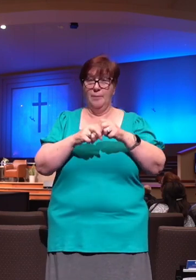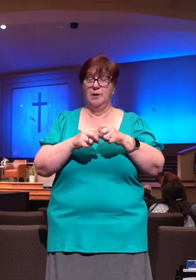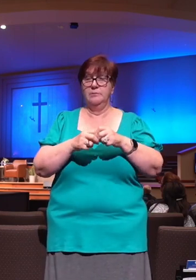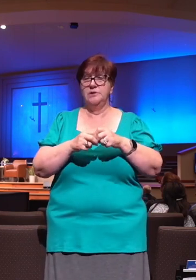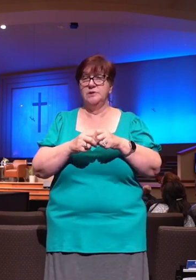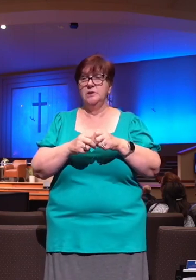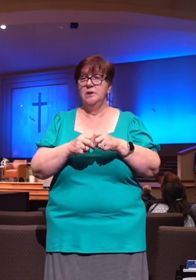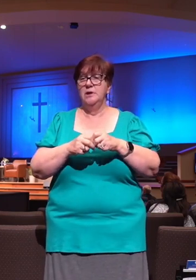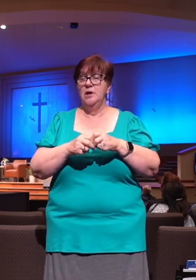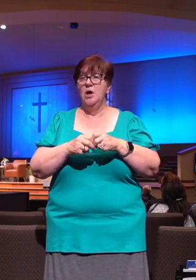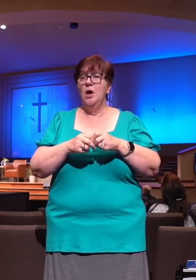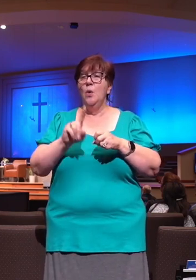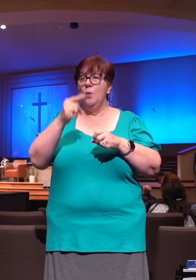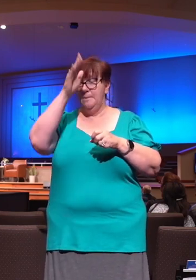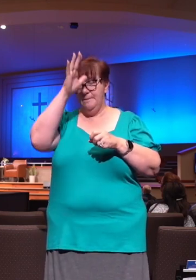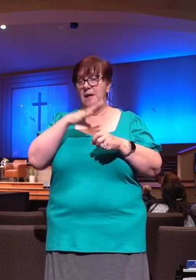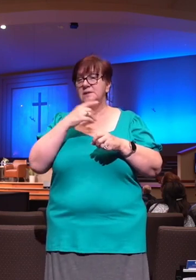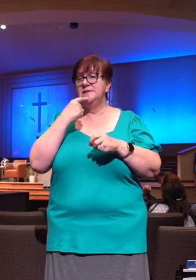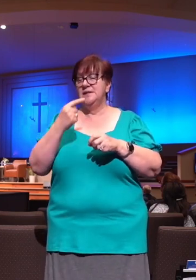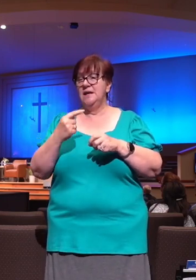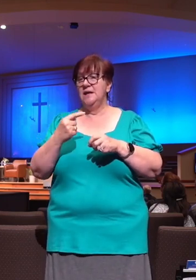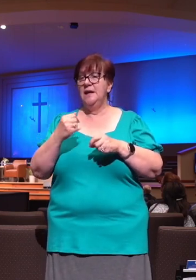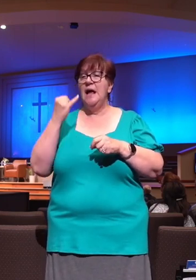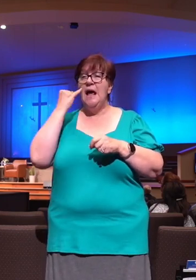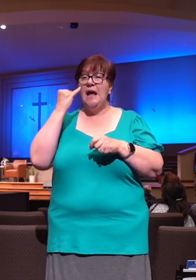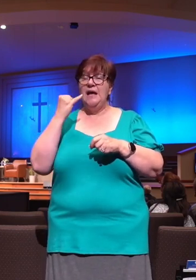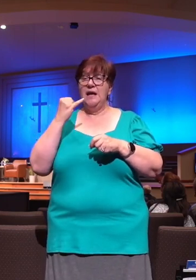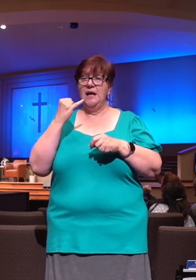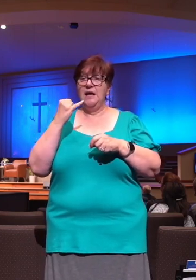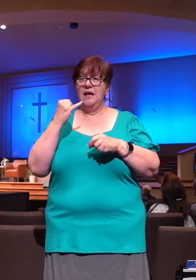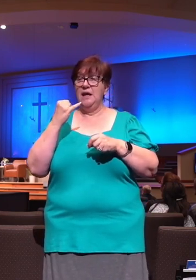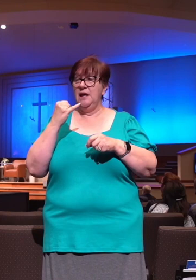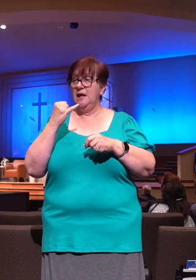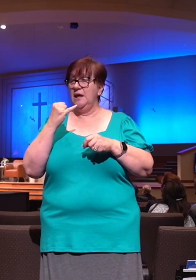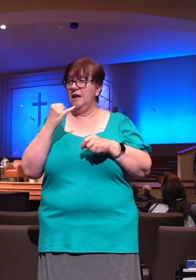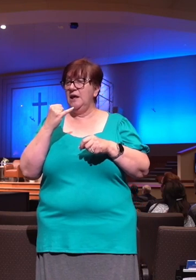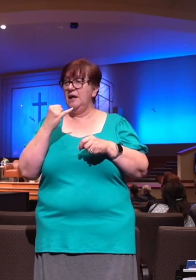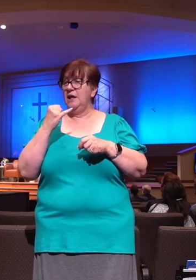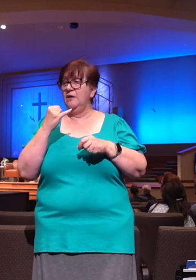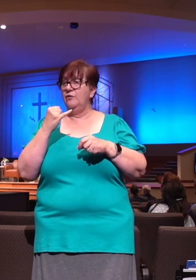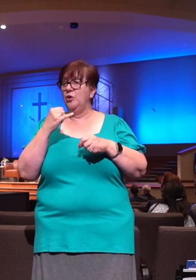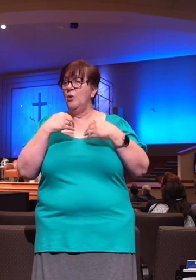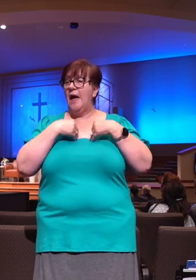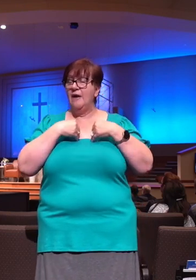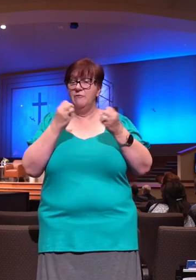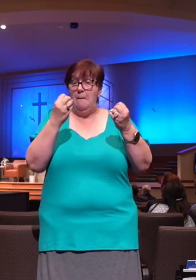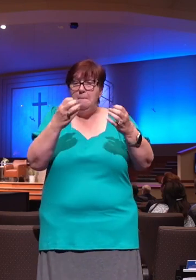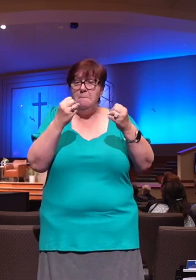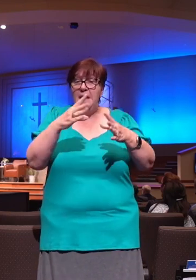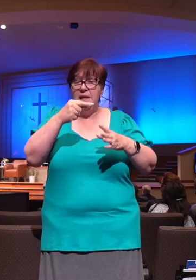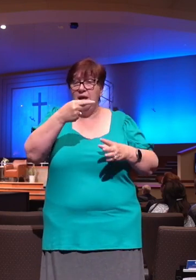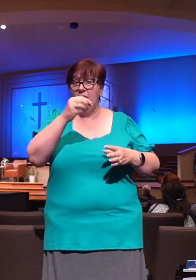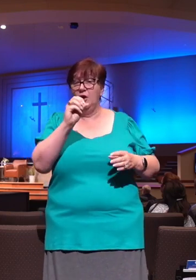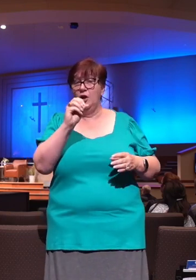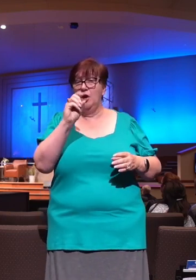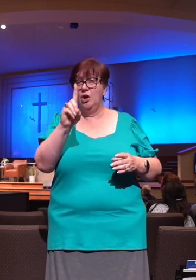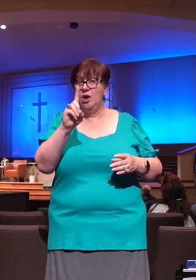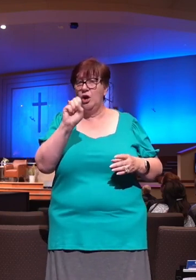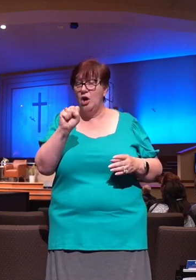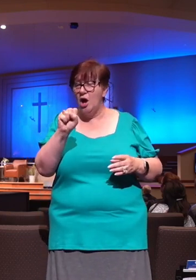multiply gods multiply grief to themselves. For whosoever thinks one God too little will find